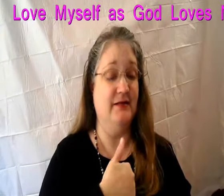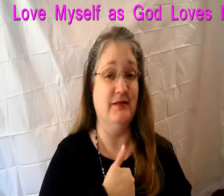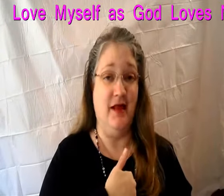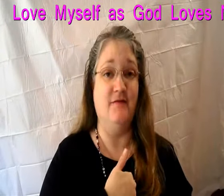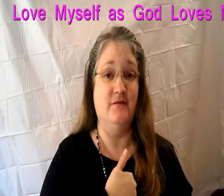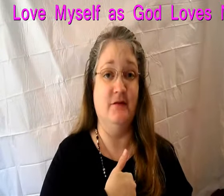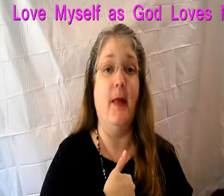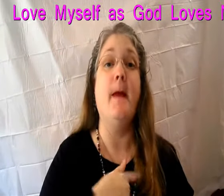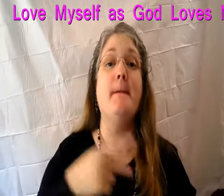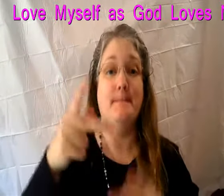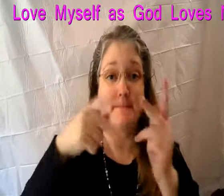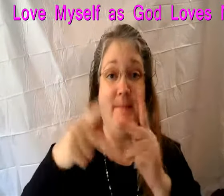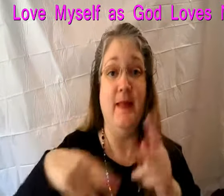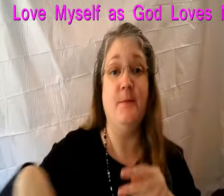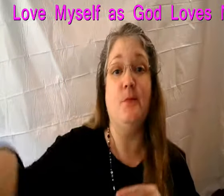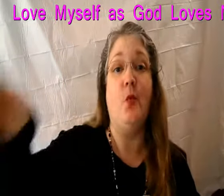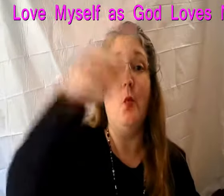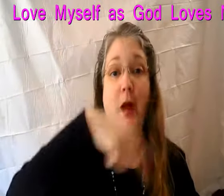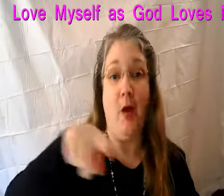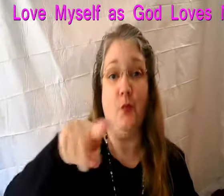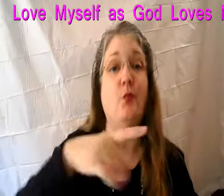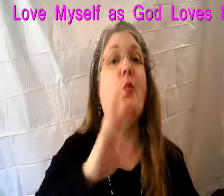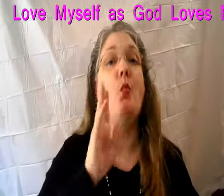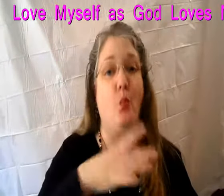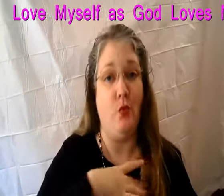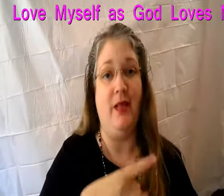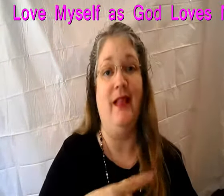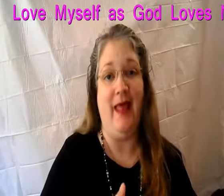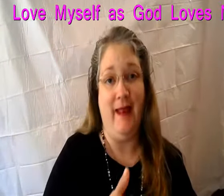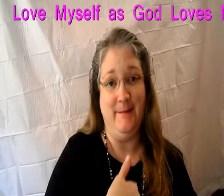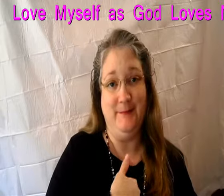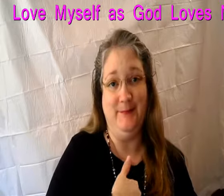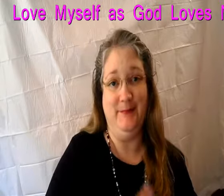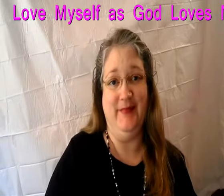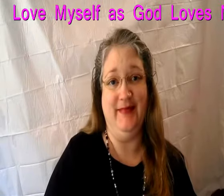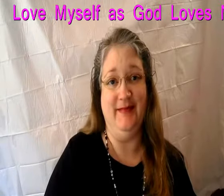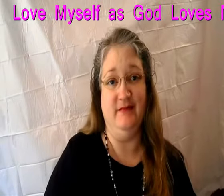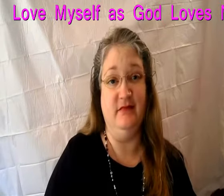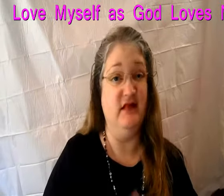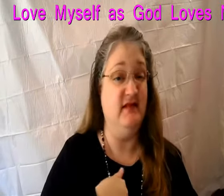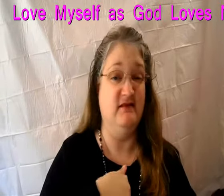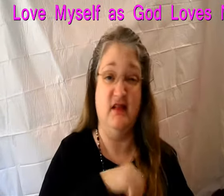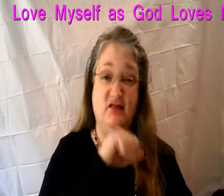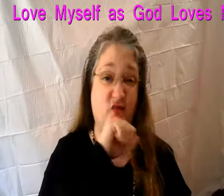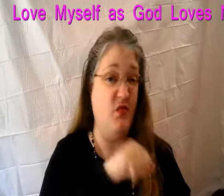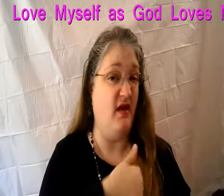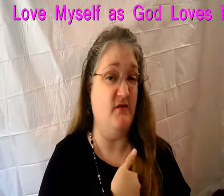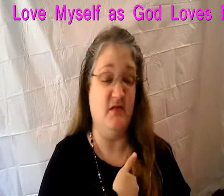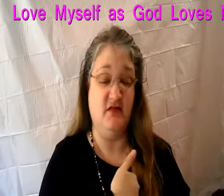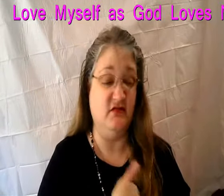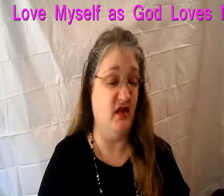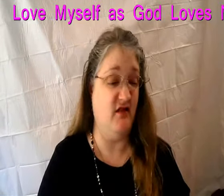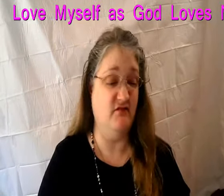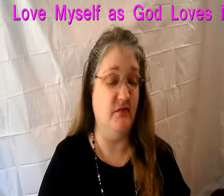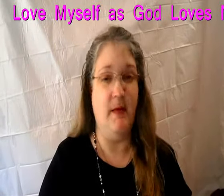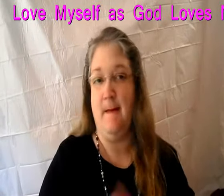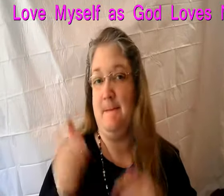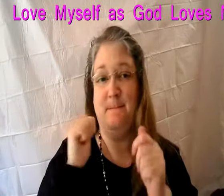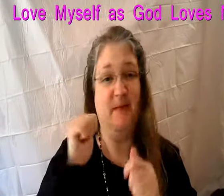grace And I can overcome sin When the world says I can't, yes